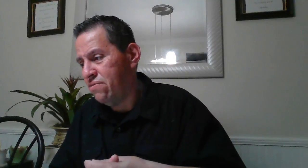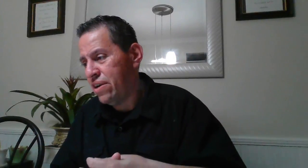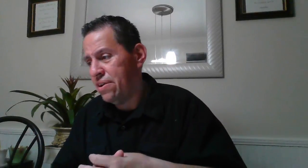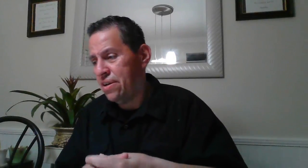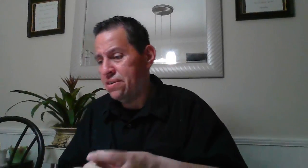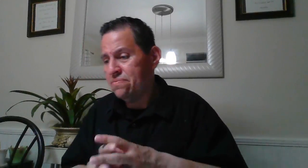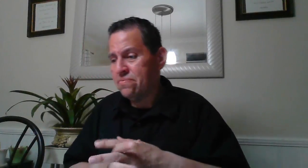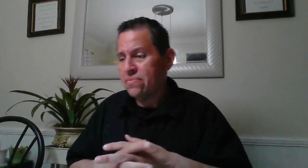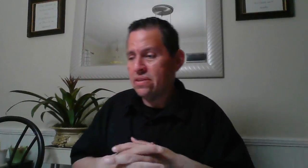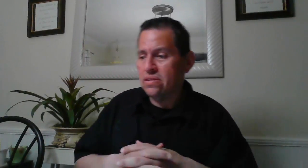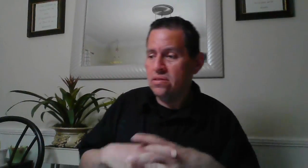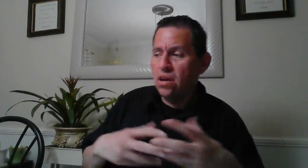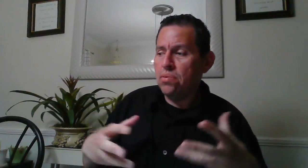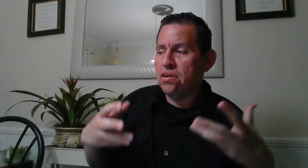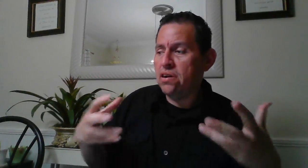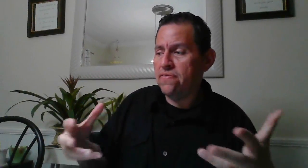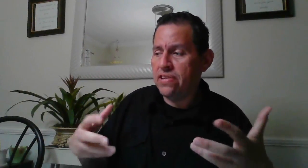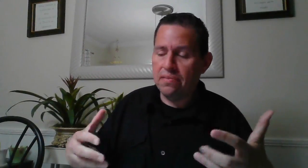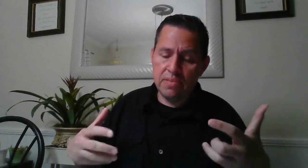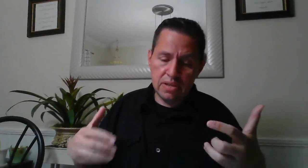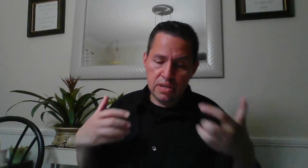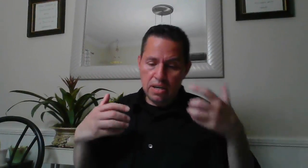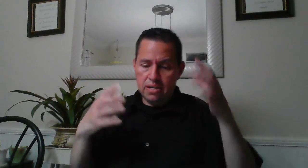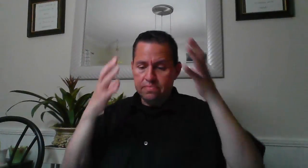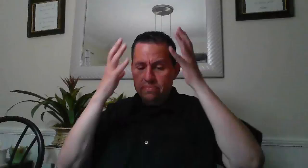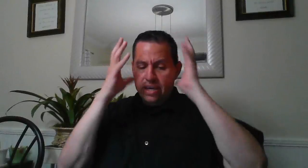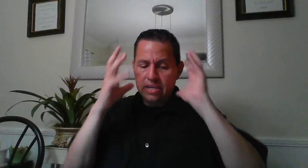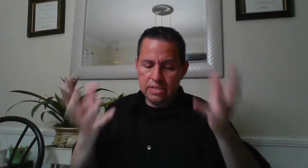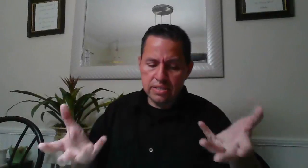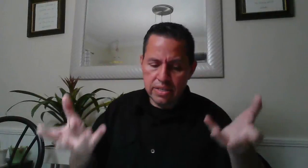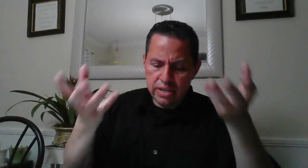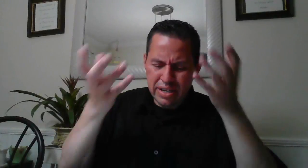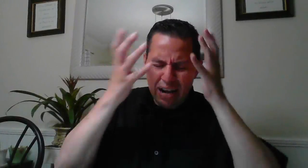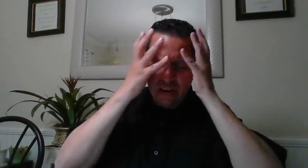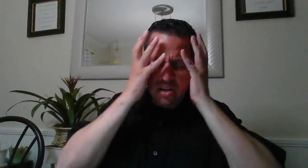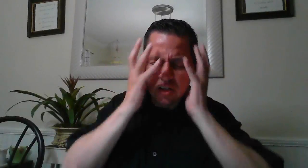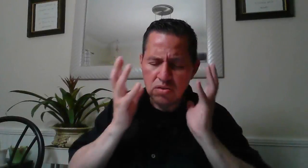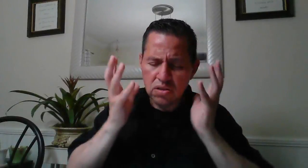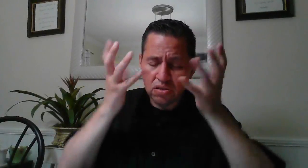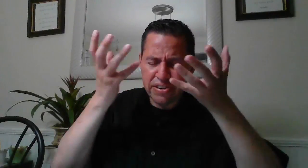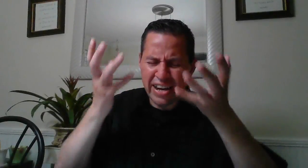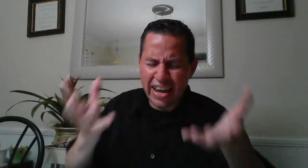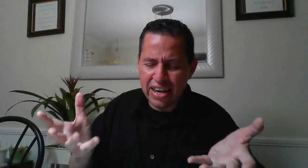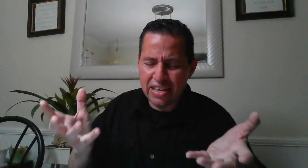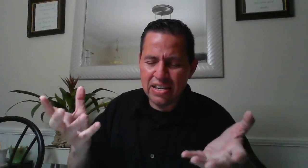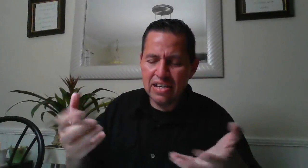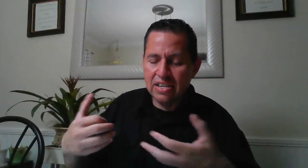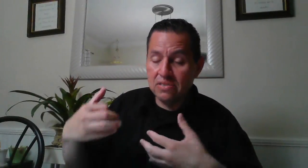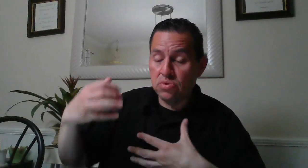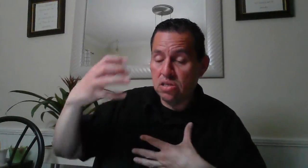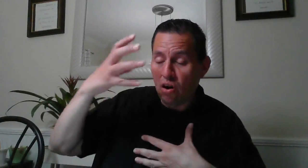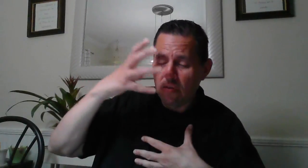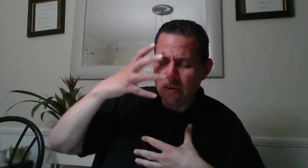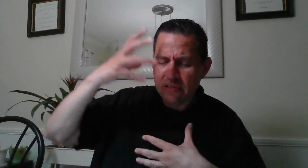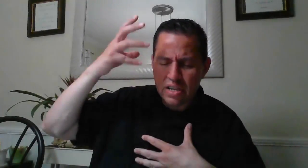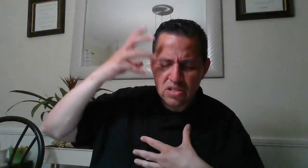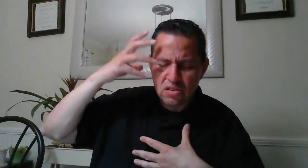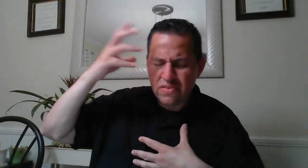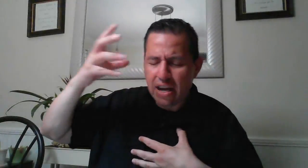very noble of them um they they have a hood on their head and when the owner takes off that